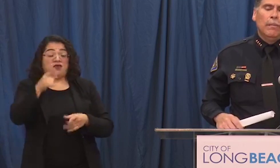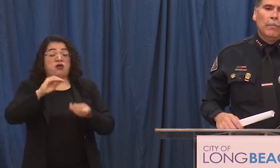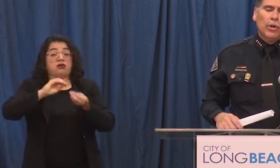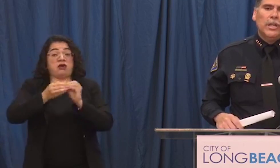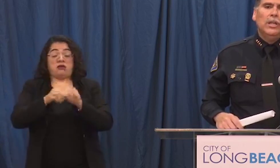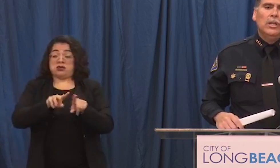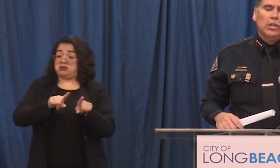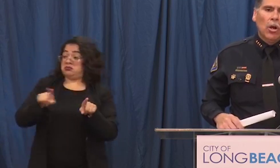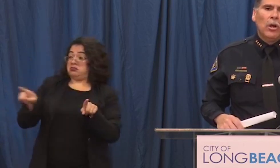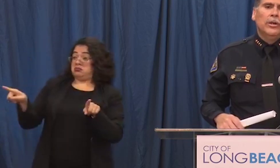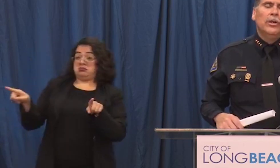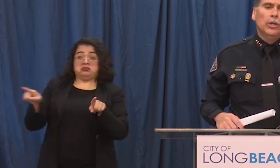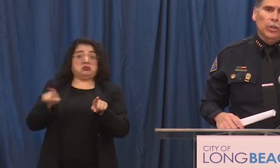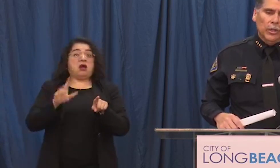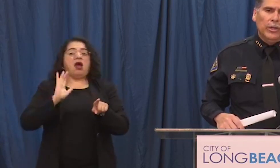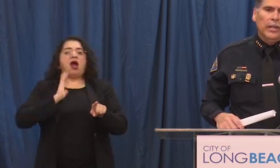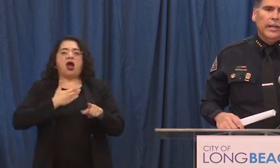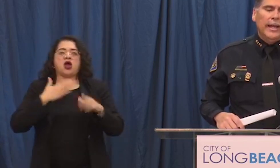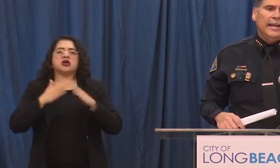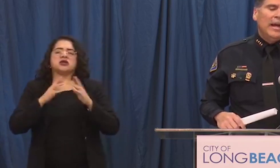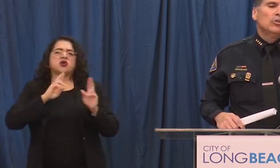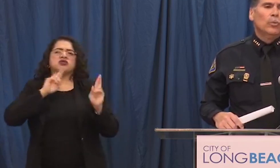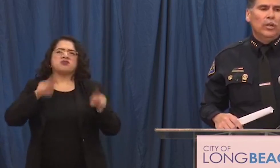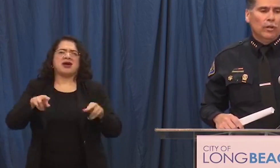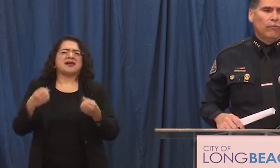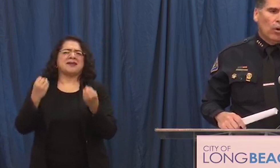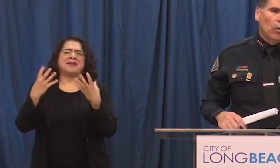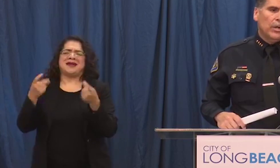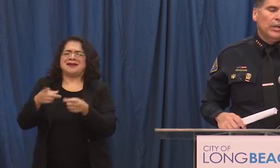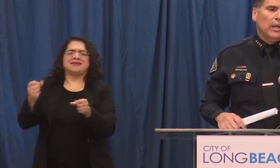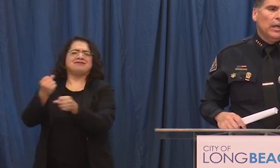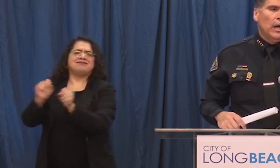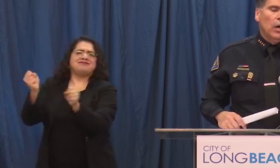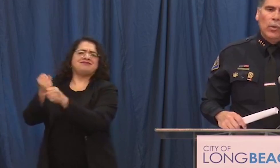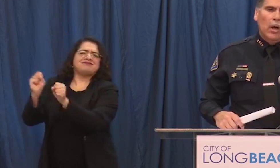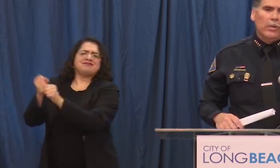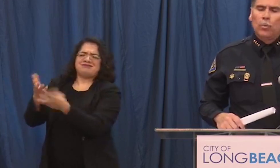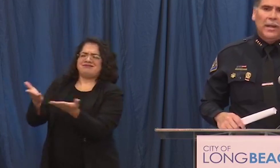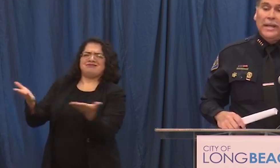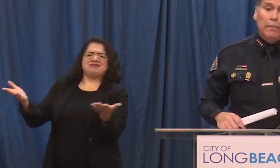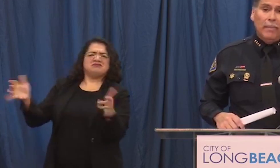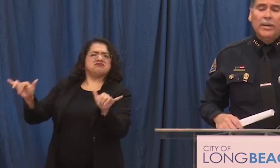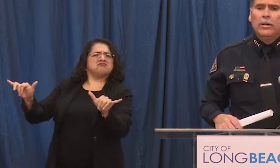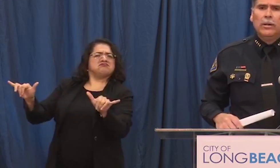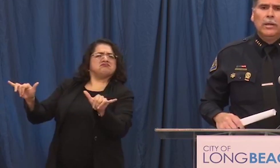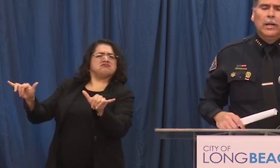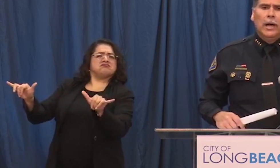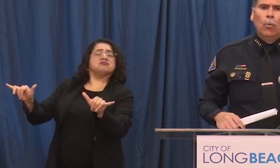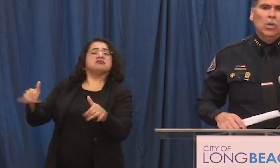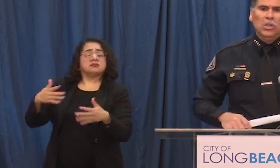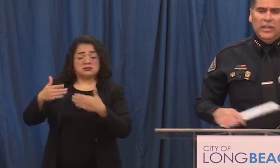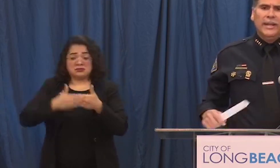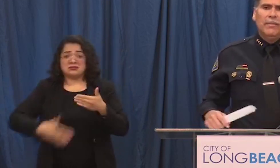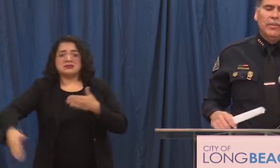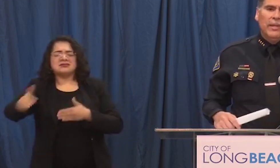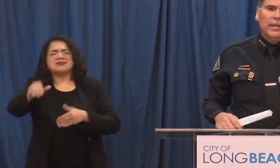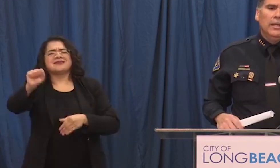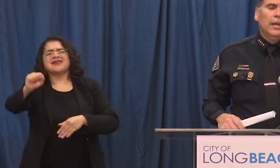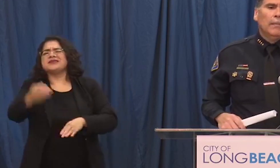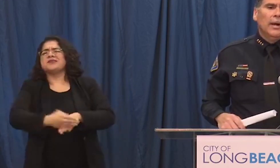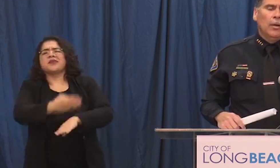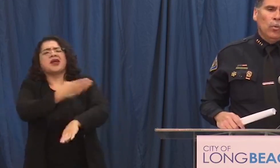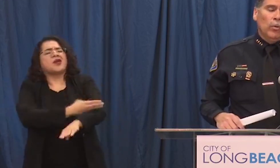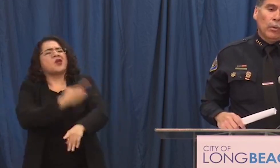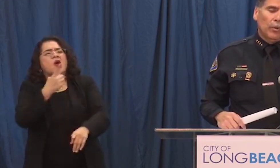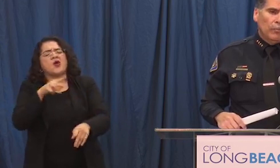did pretty darn good and now as we look forward uh we always want to get better we'll look at everything